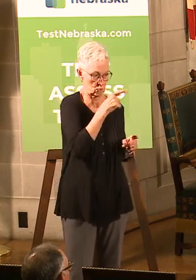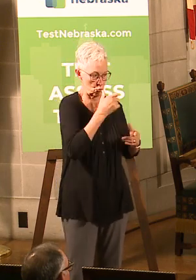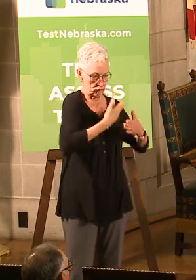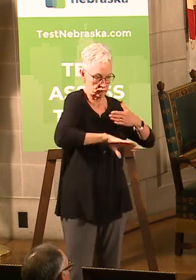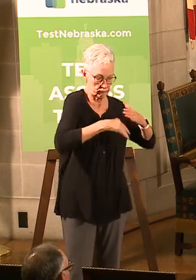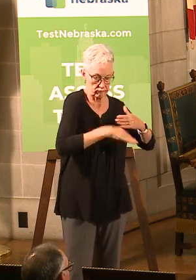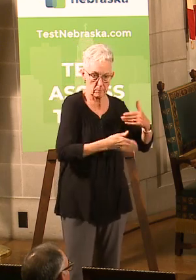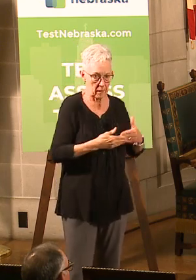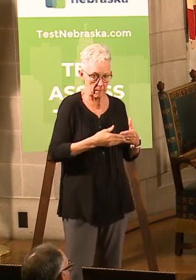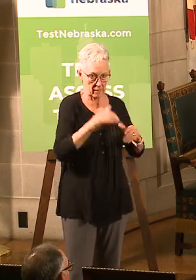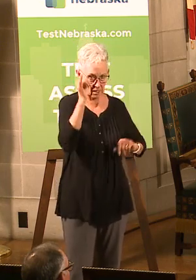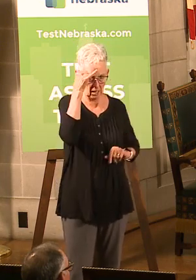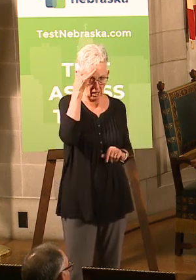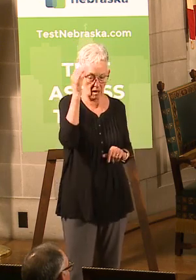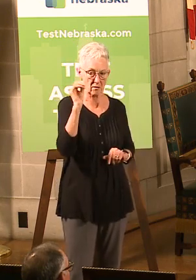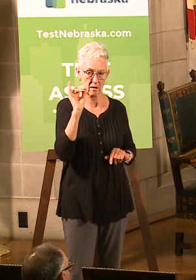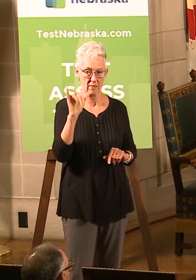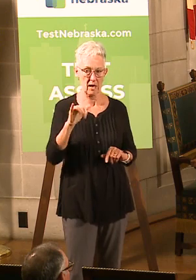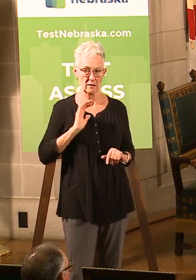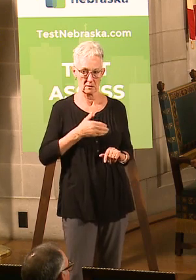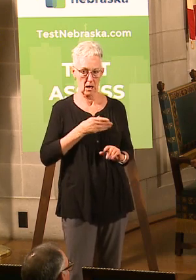spreading the money out throughout the state.